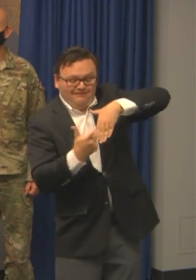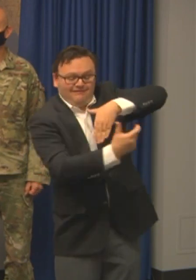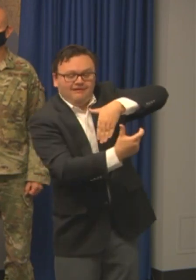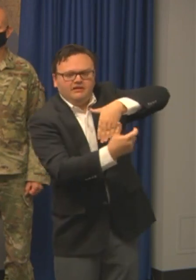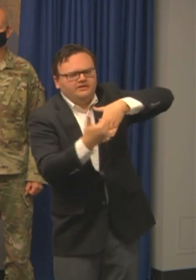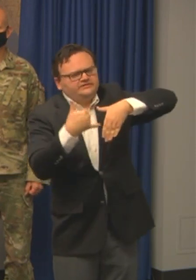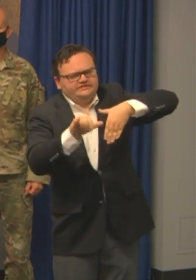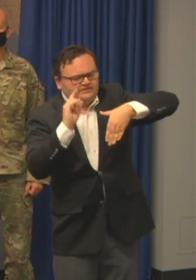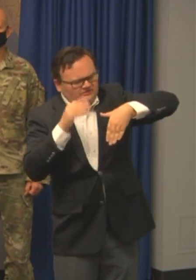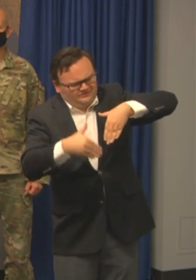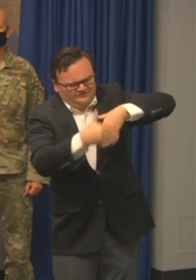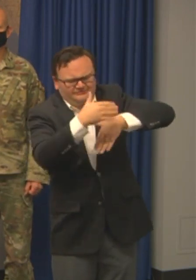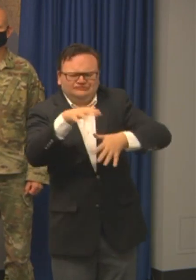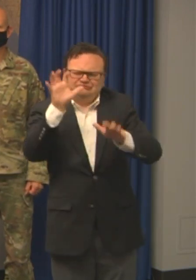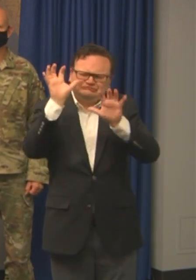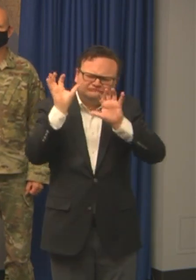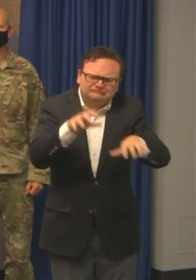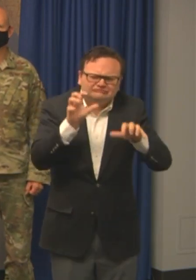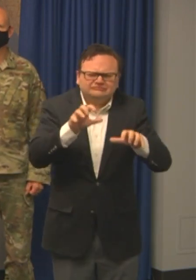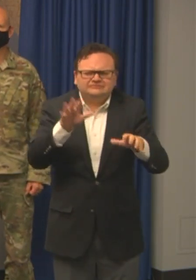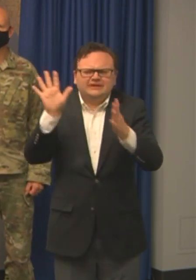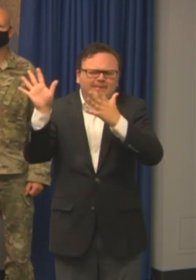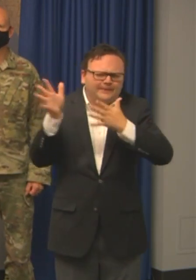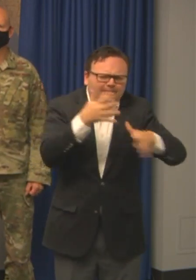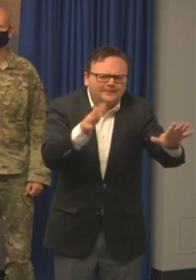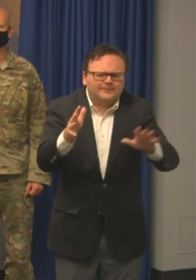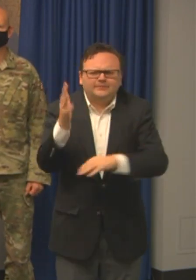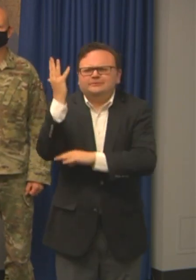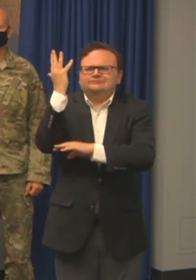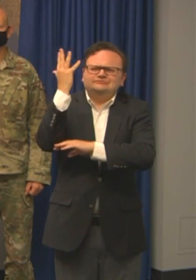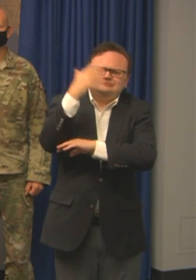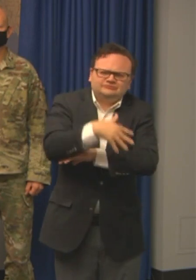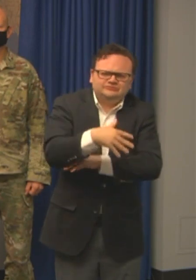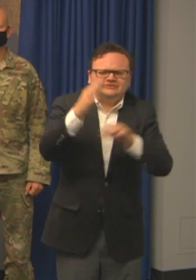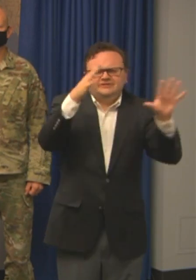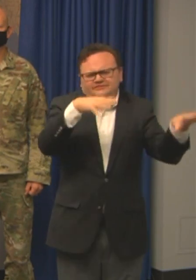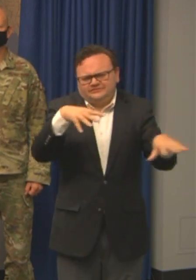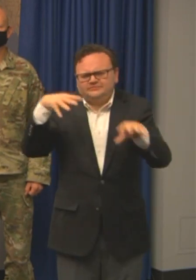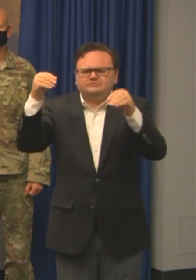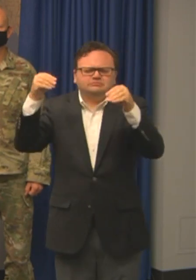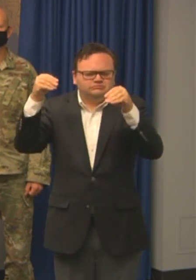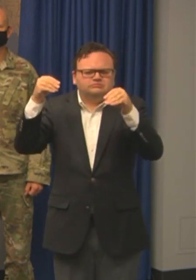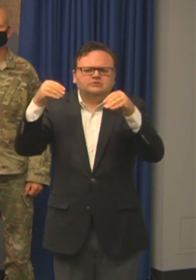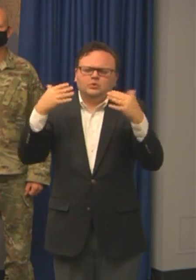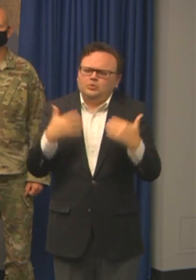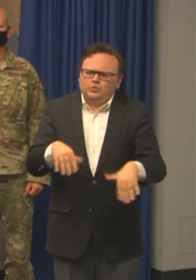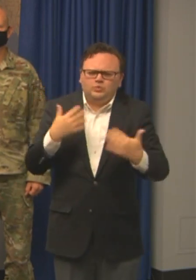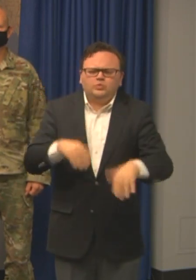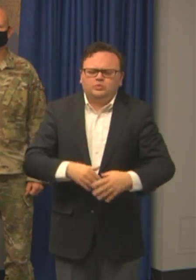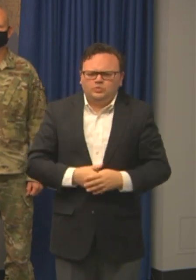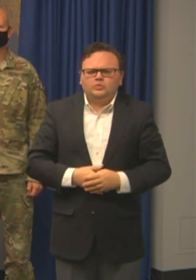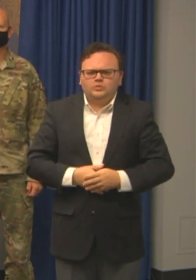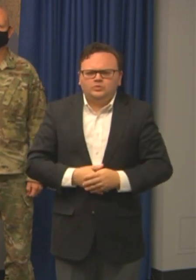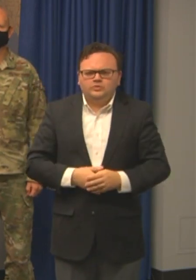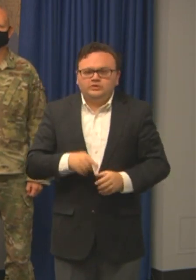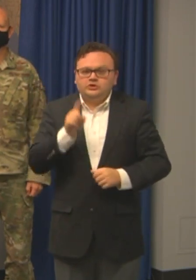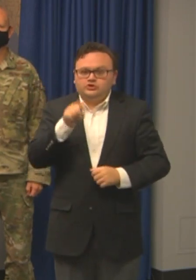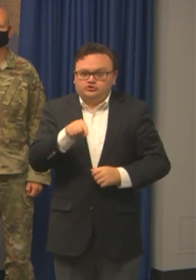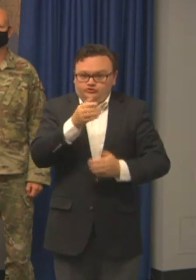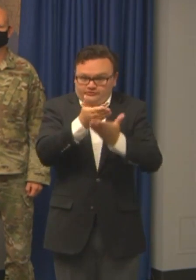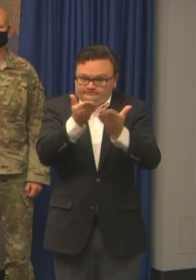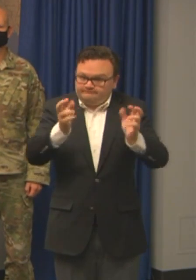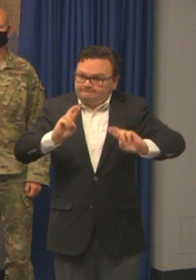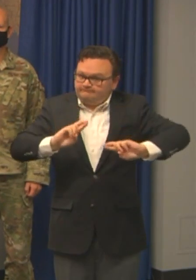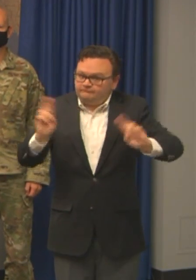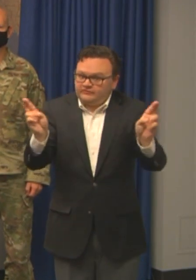of course, is going to be impacts when you're talking about hurricane or tropical storms, storm force winds. So folks need to be prepared for that.